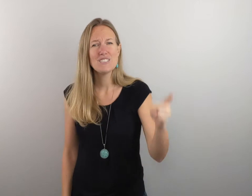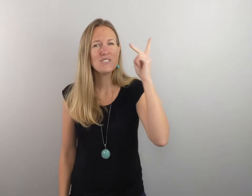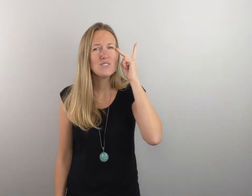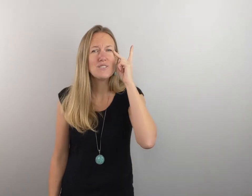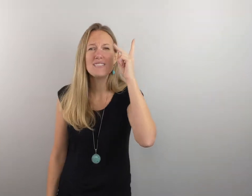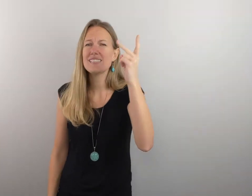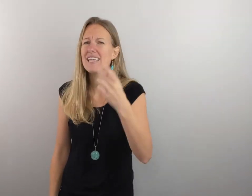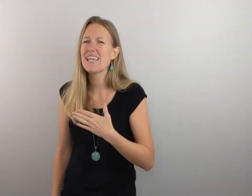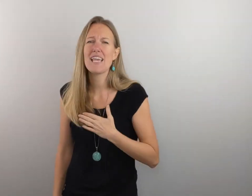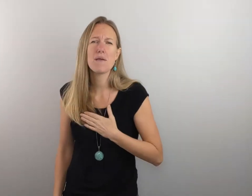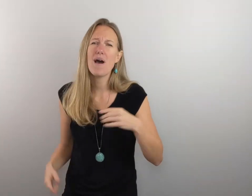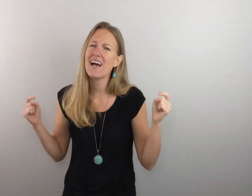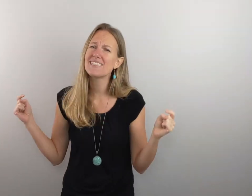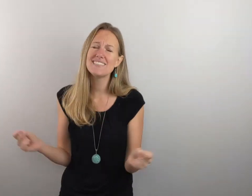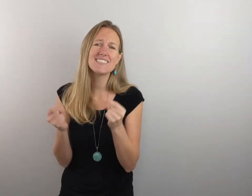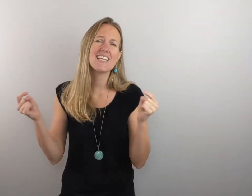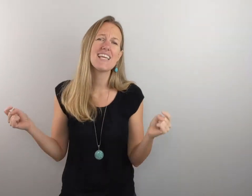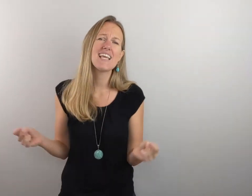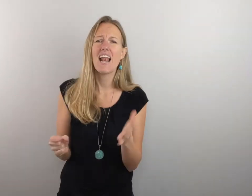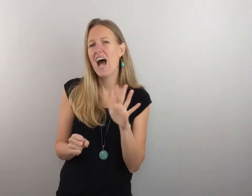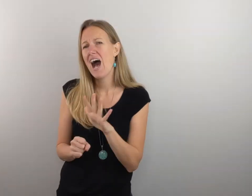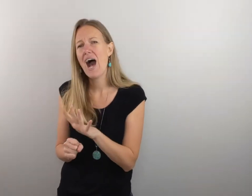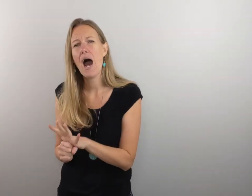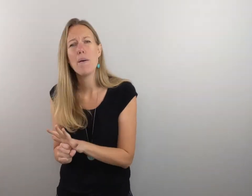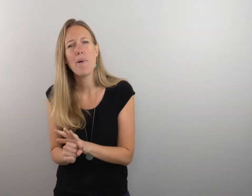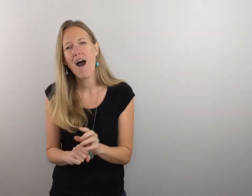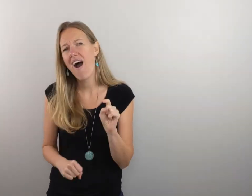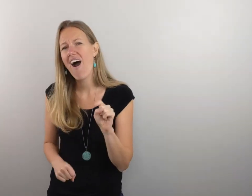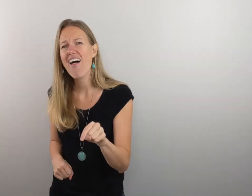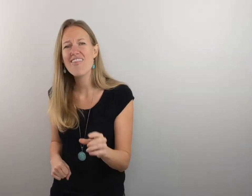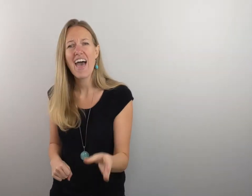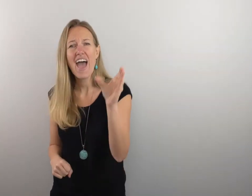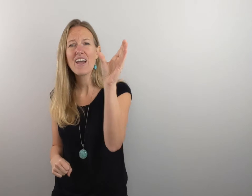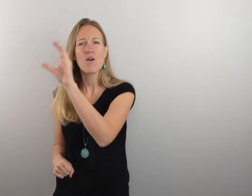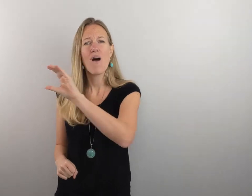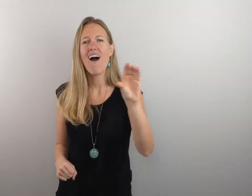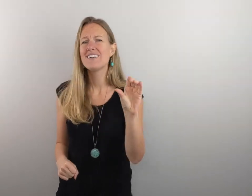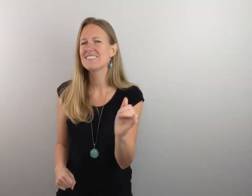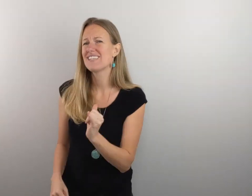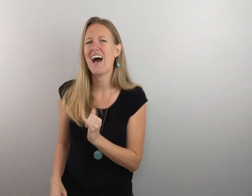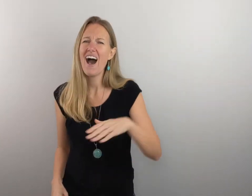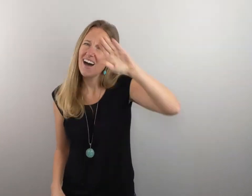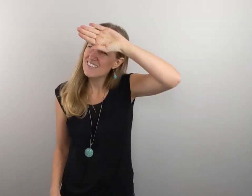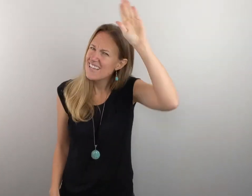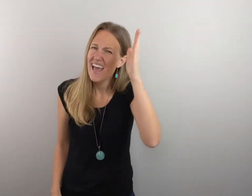to see my sin upon that cross. I'll